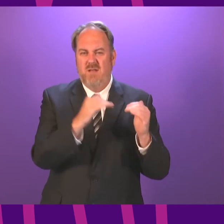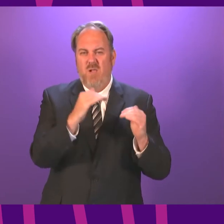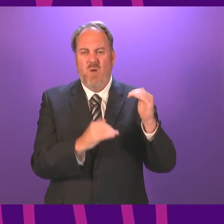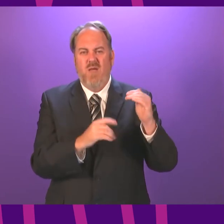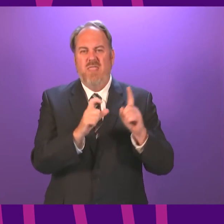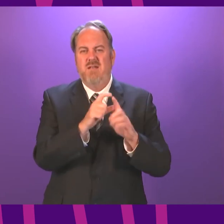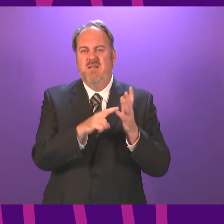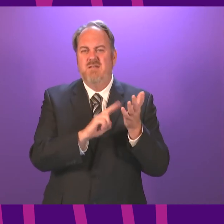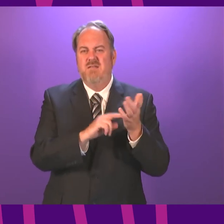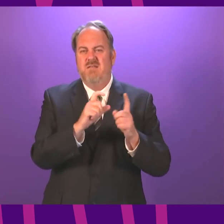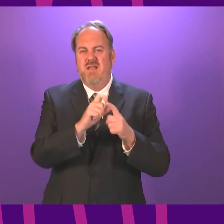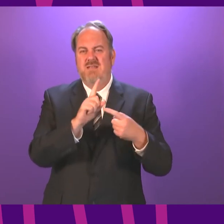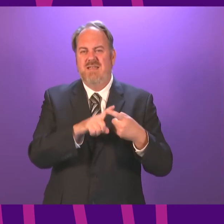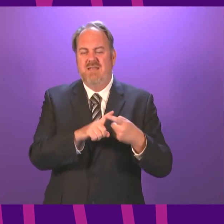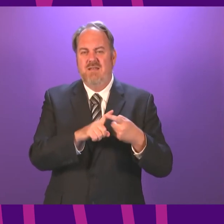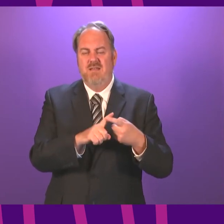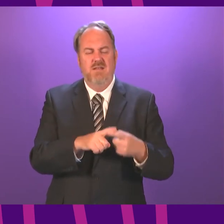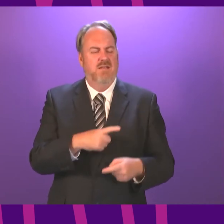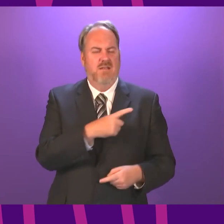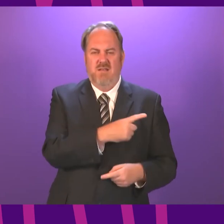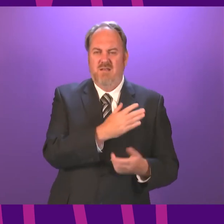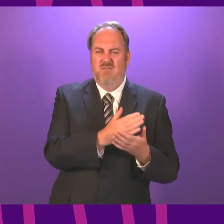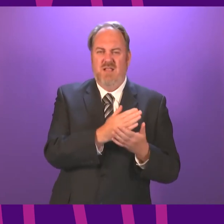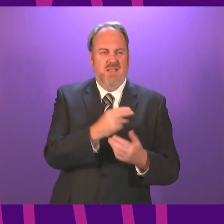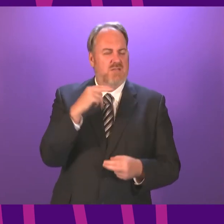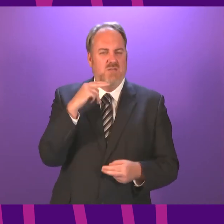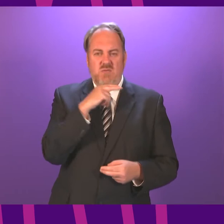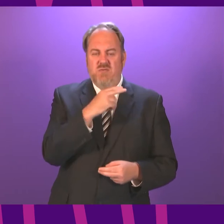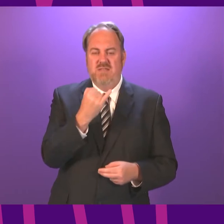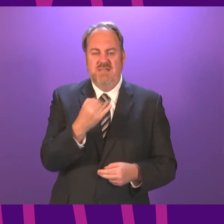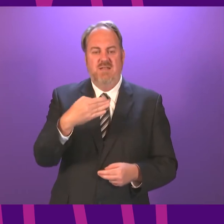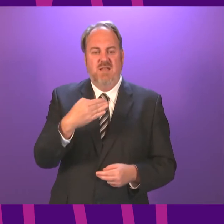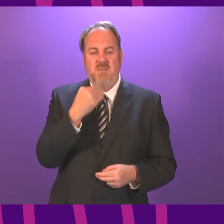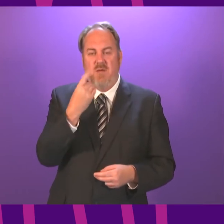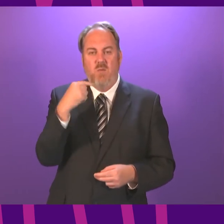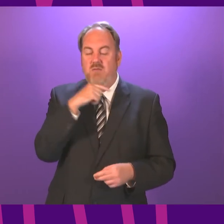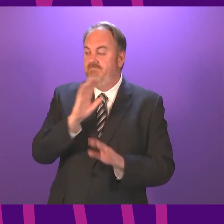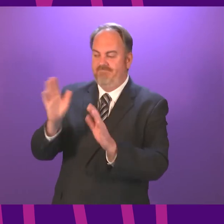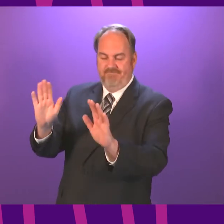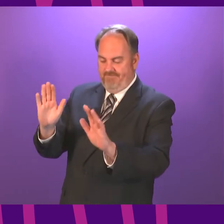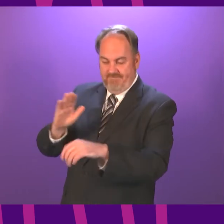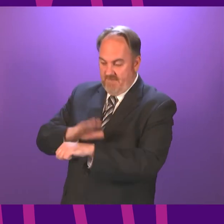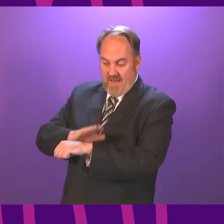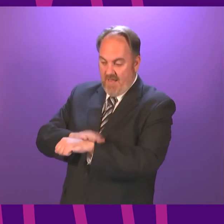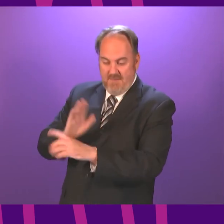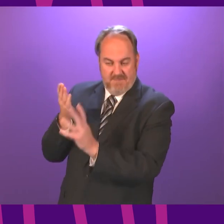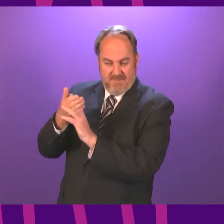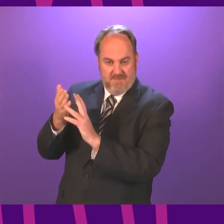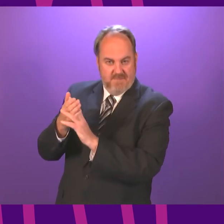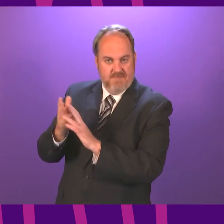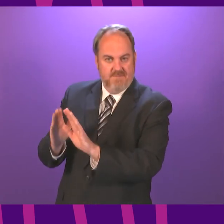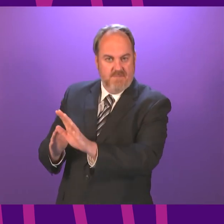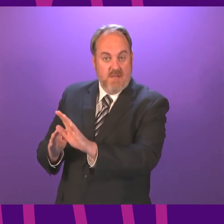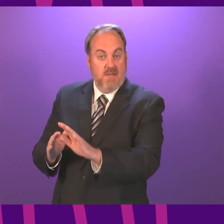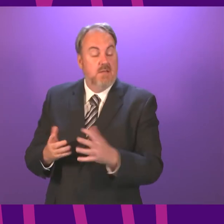Dundee? Bolton has a COVID rate of 269 per 100,000. How is that consistent or fair?